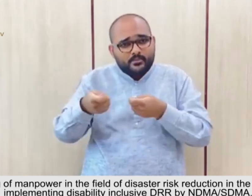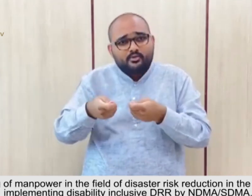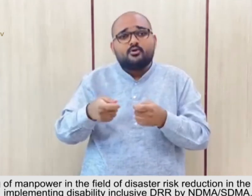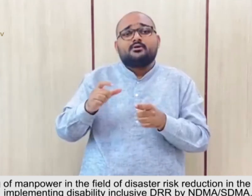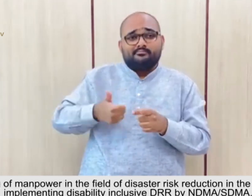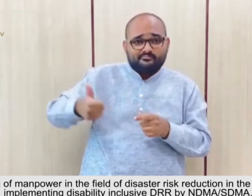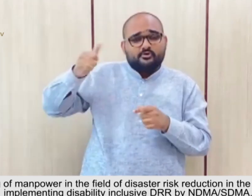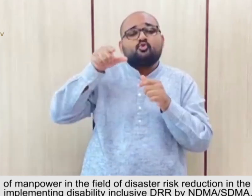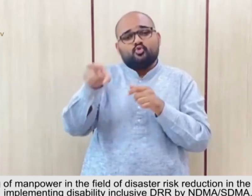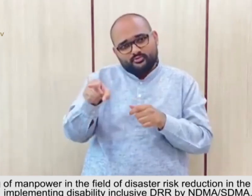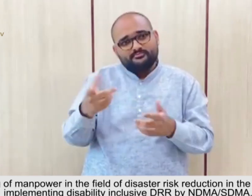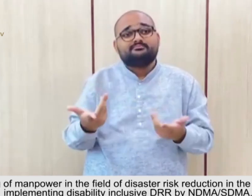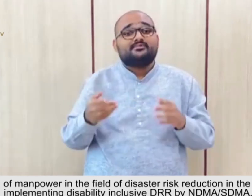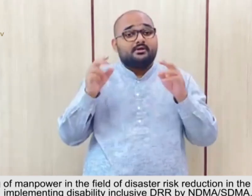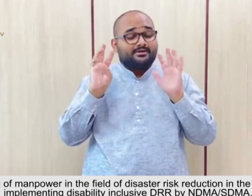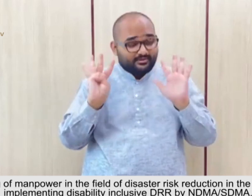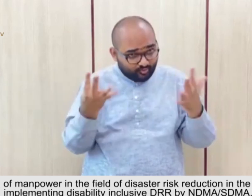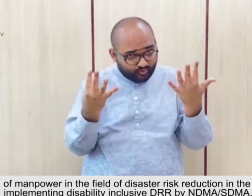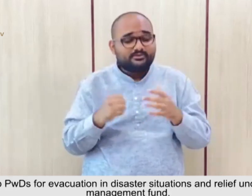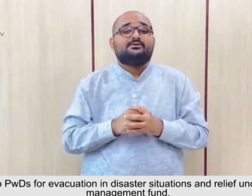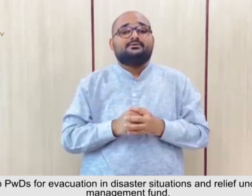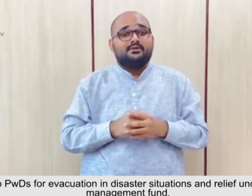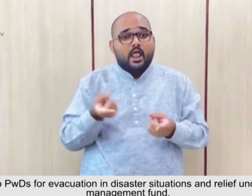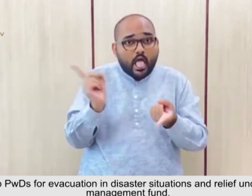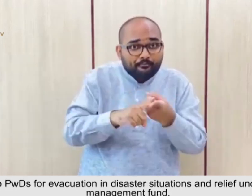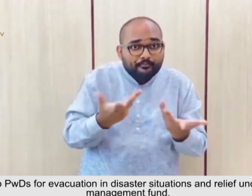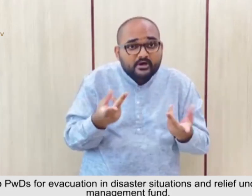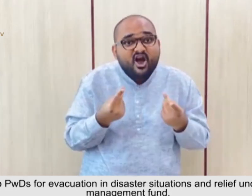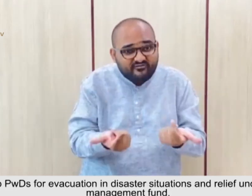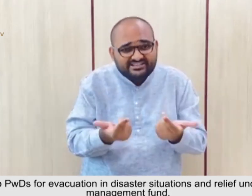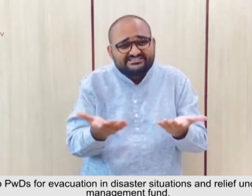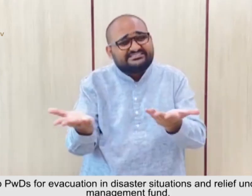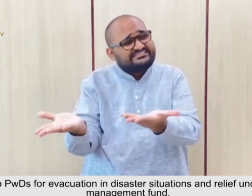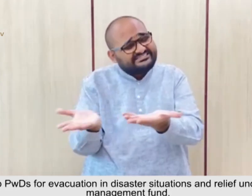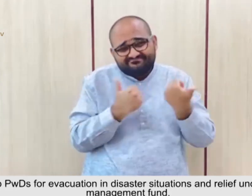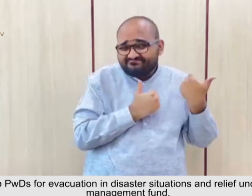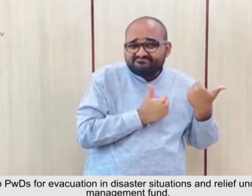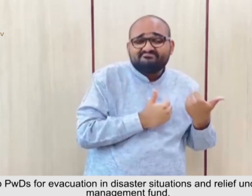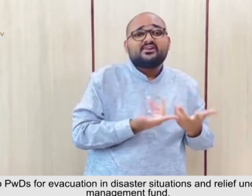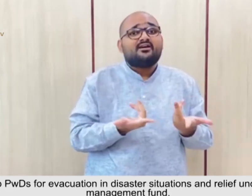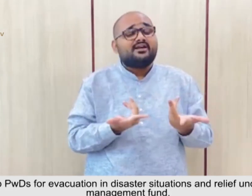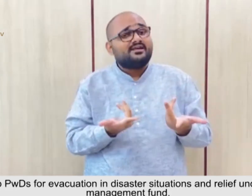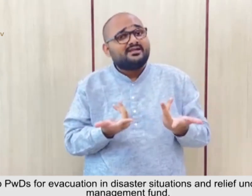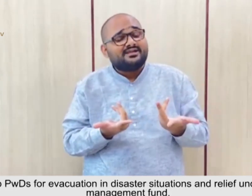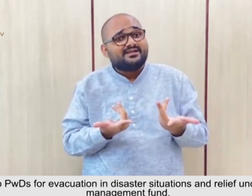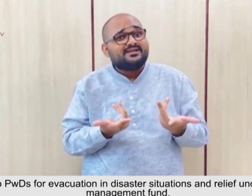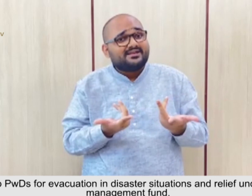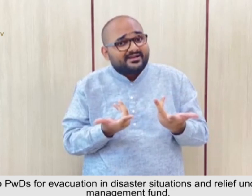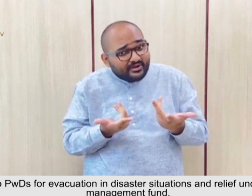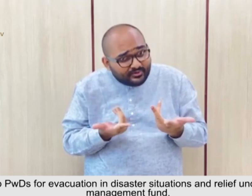9. Priority to PWDs for evacuation in